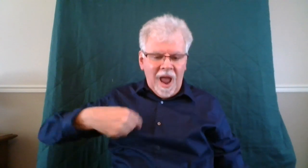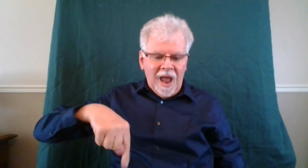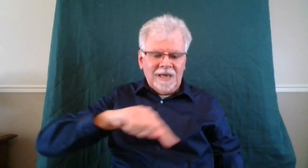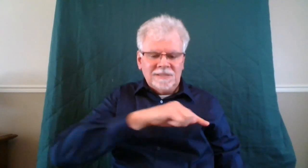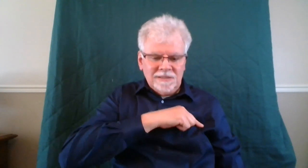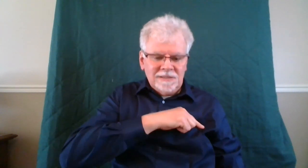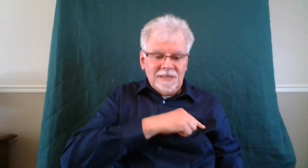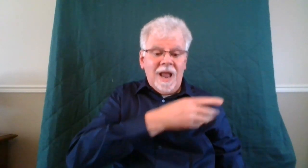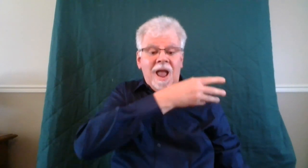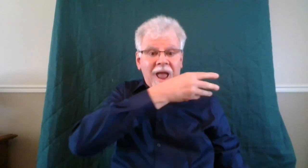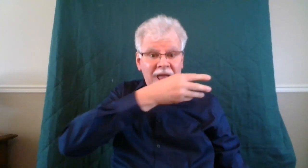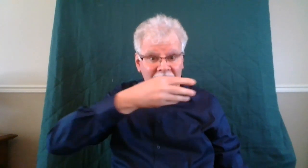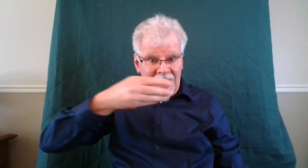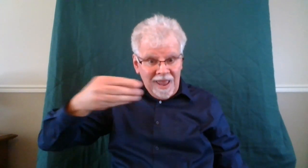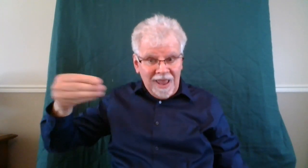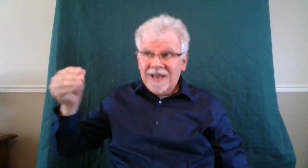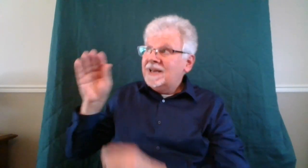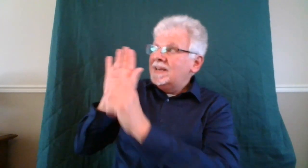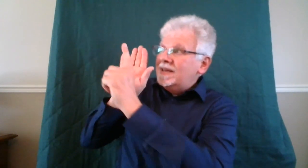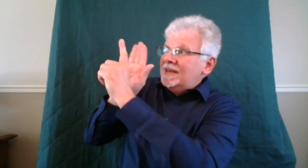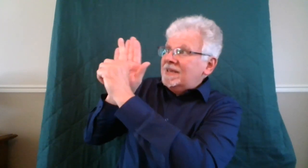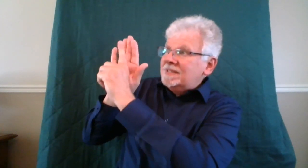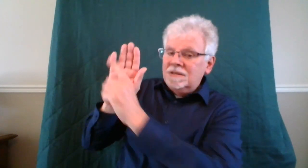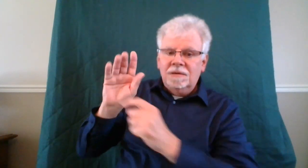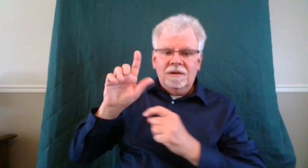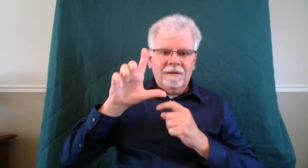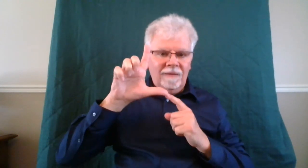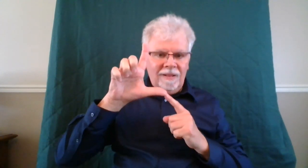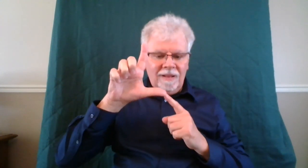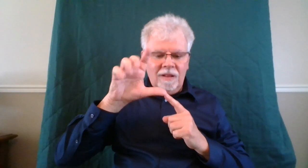And His love is brought to perfection